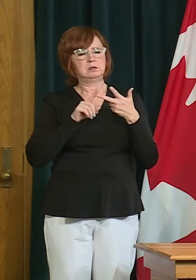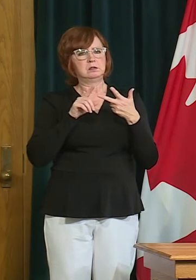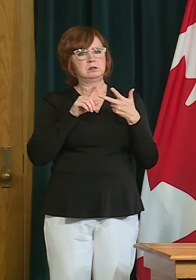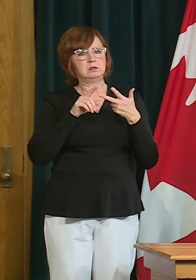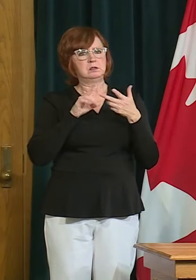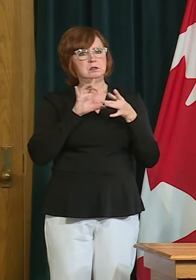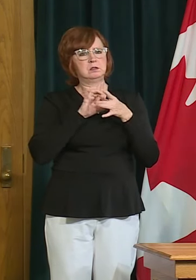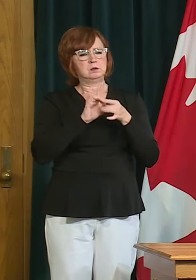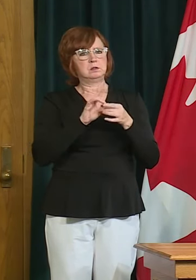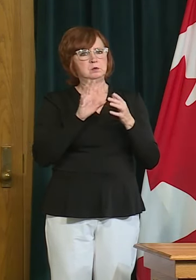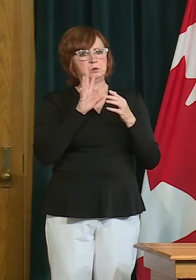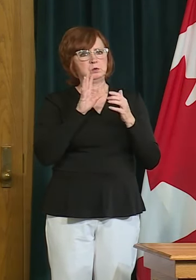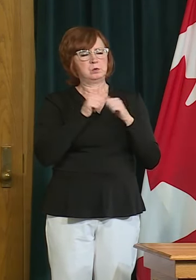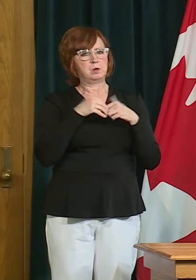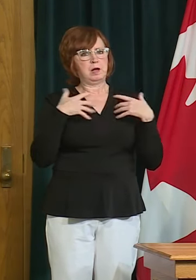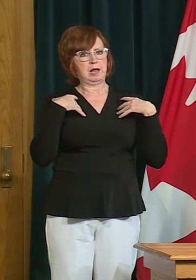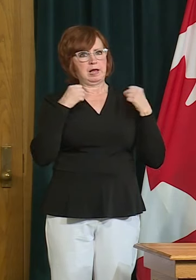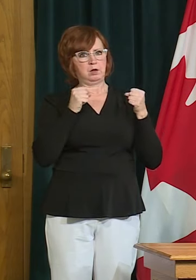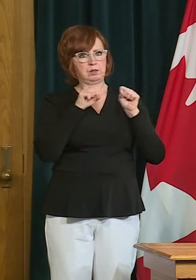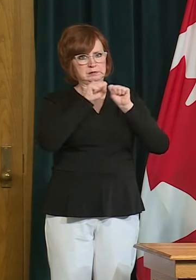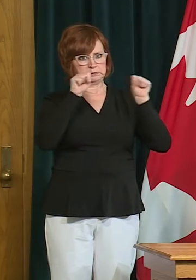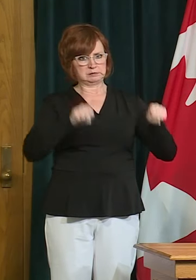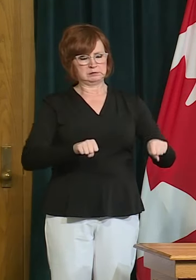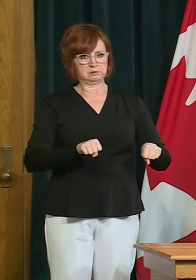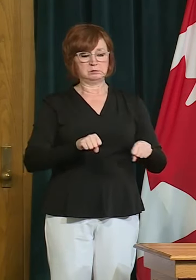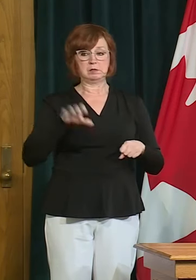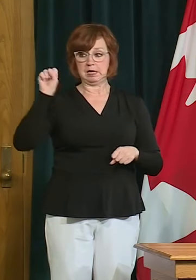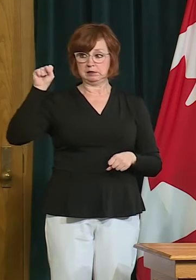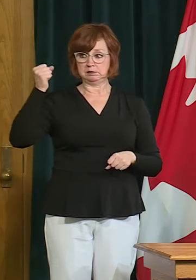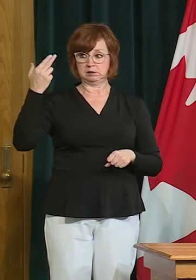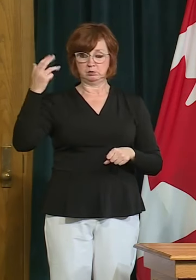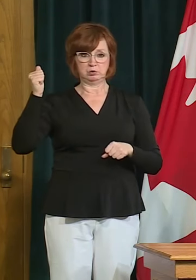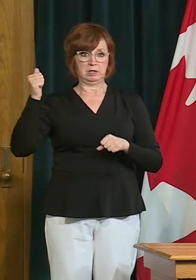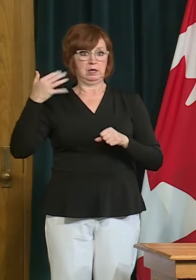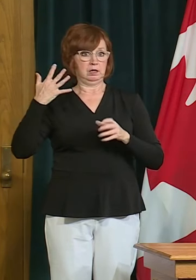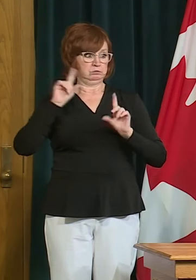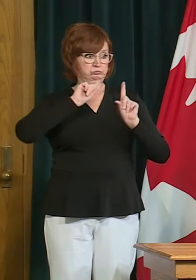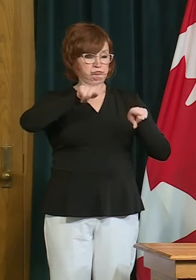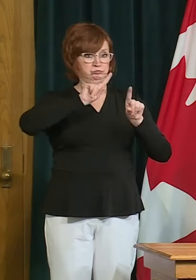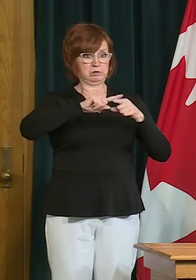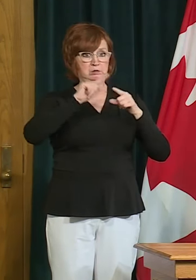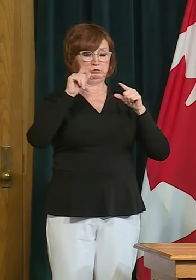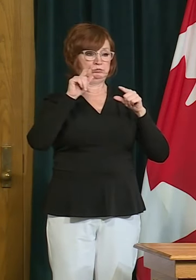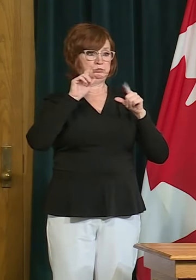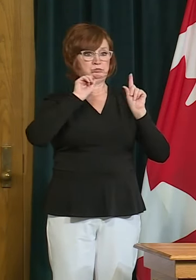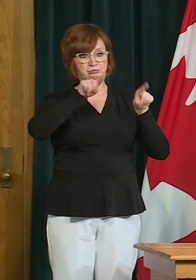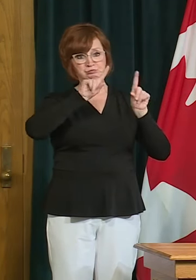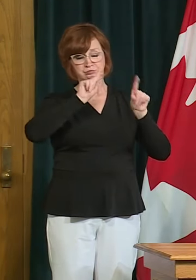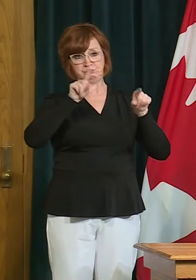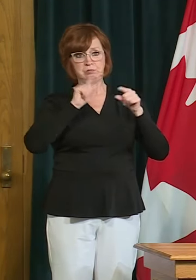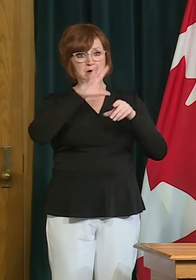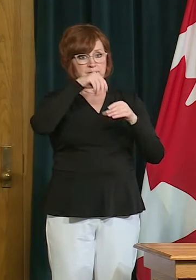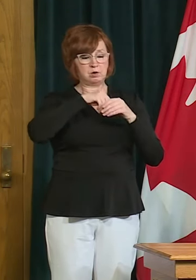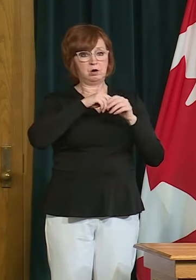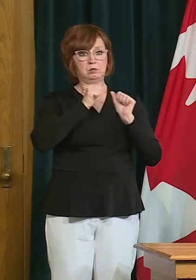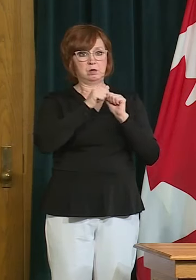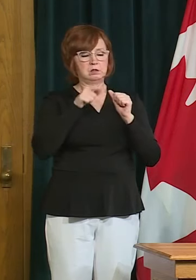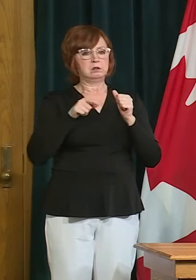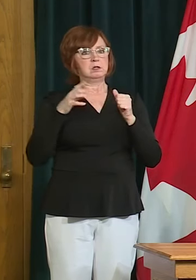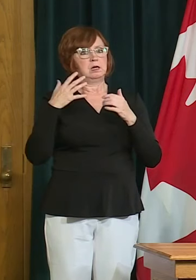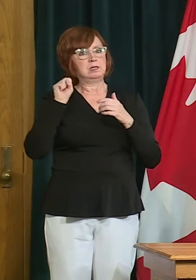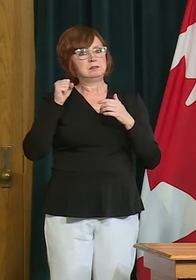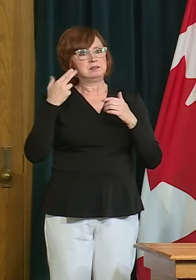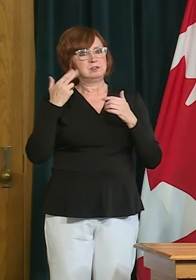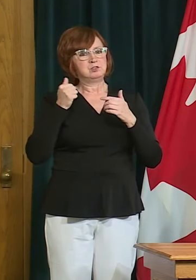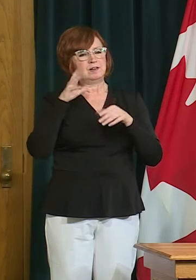system here in the province and the saskatchewan health authority has been out on a few different occasions and is re-engaging actively uh in our surgeries and it's